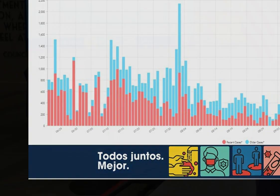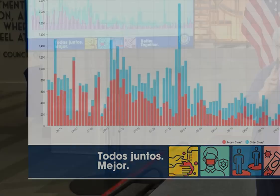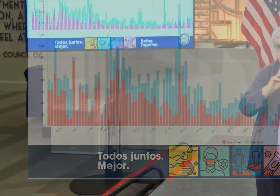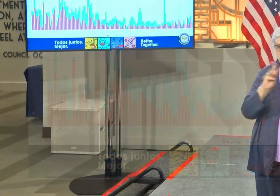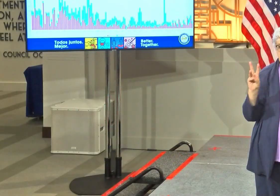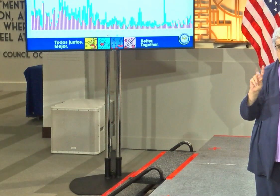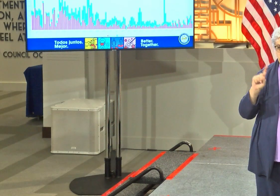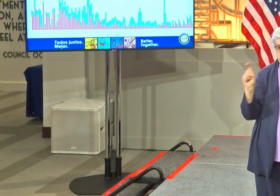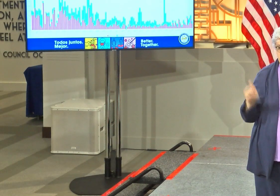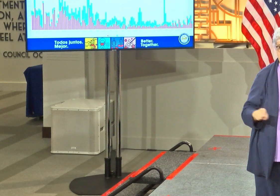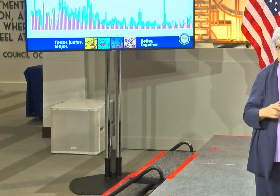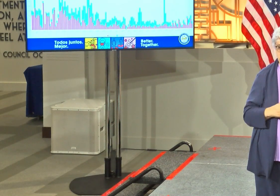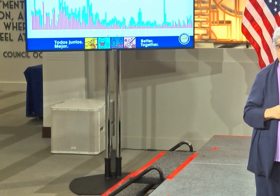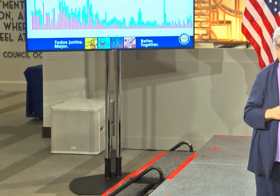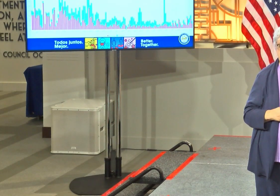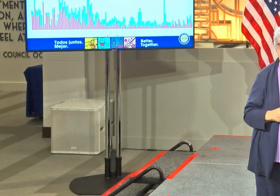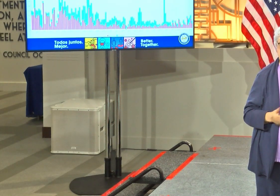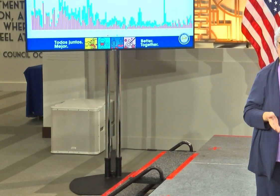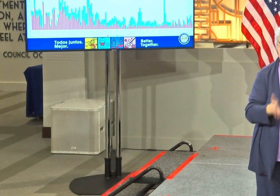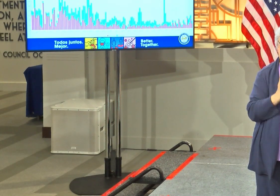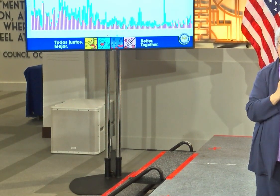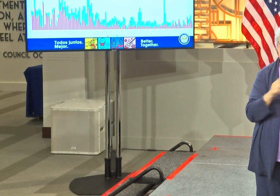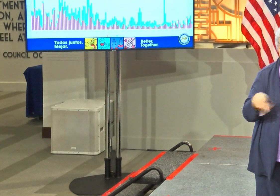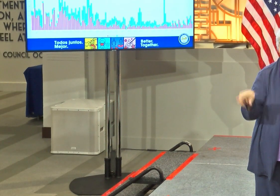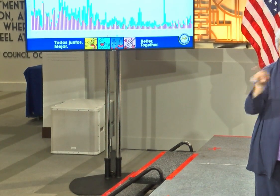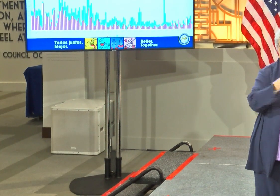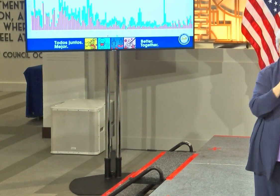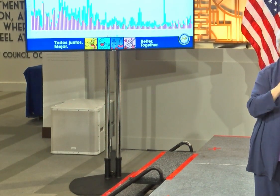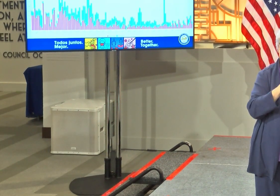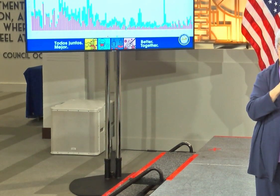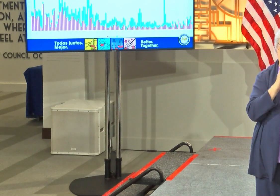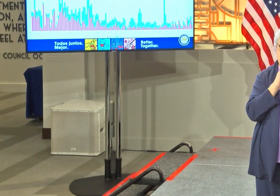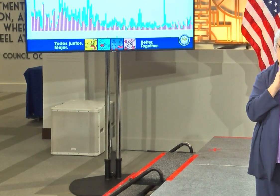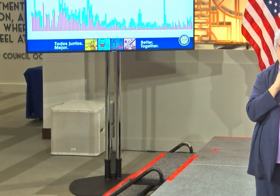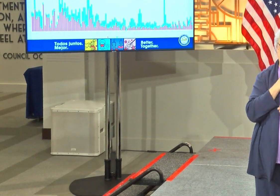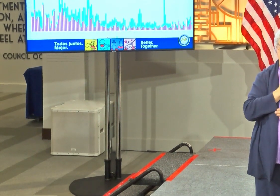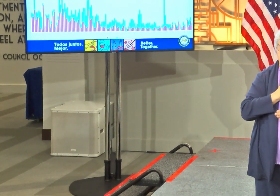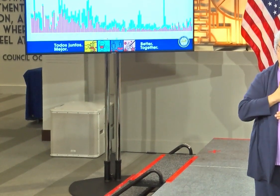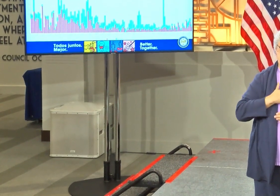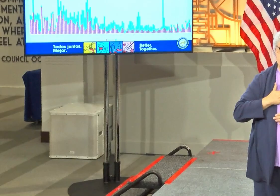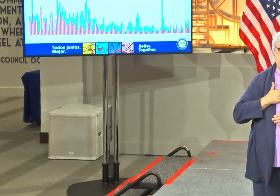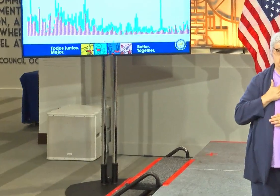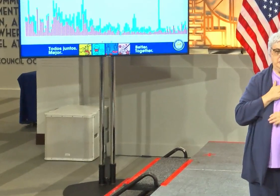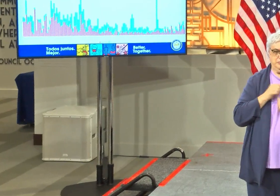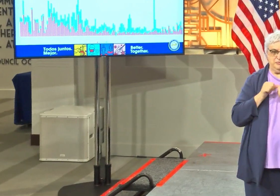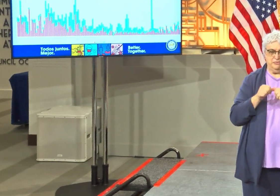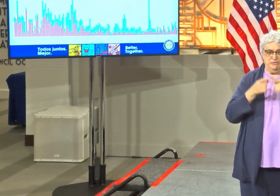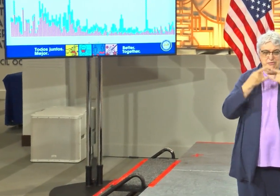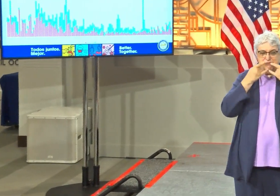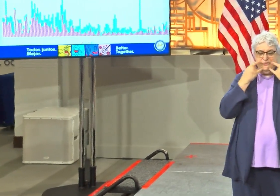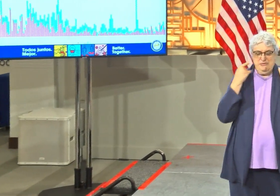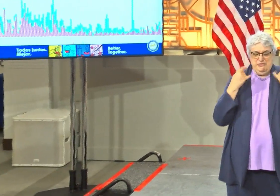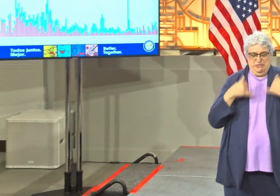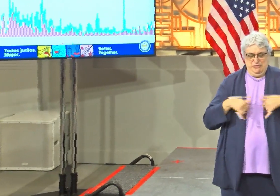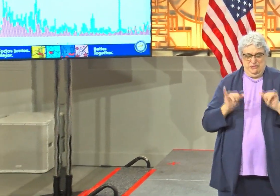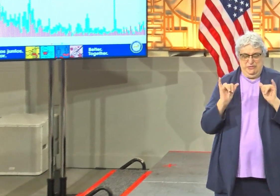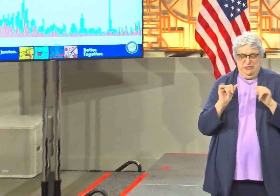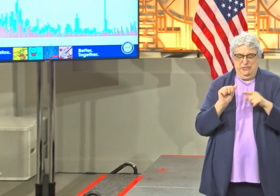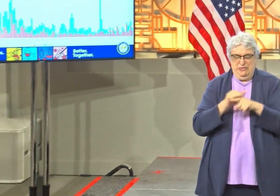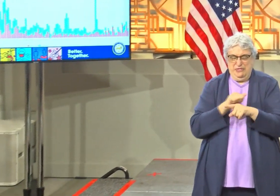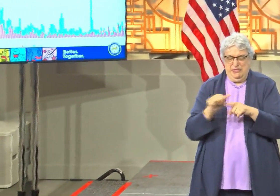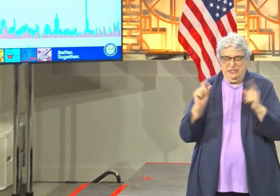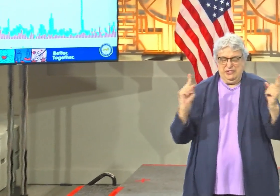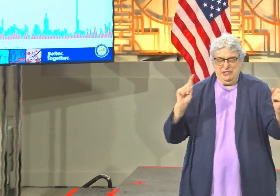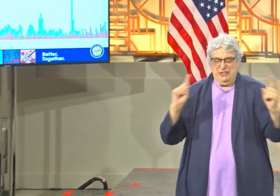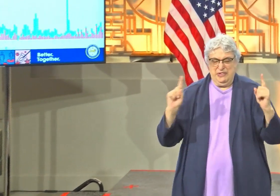in West Texas. So I'm asking people in the city of Houston to please to continue to wear your mask, practice